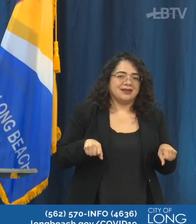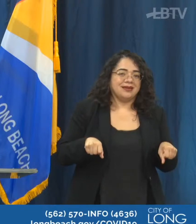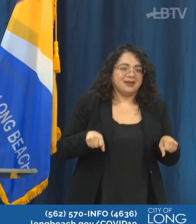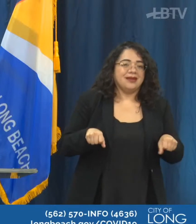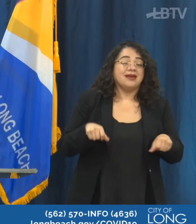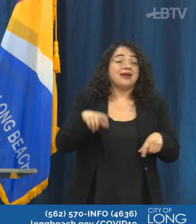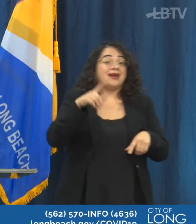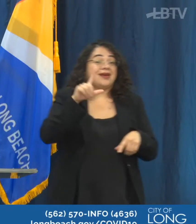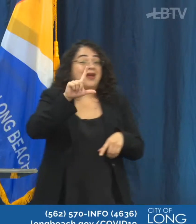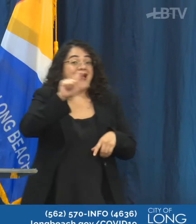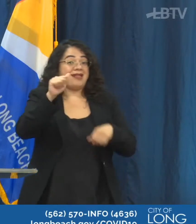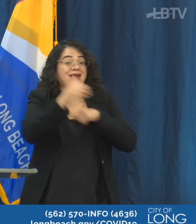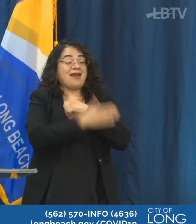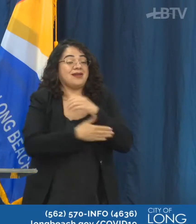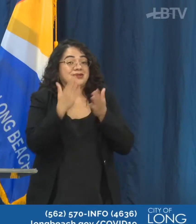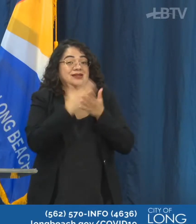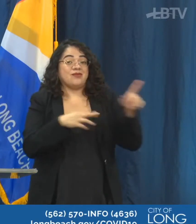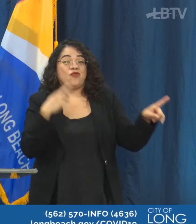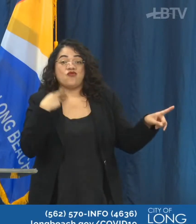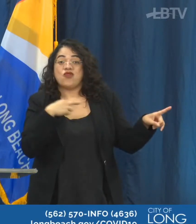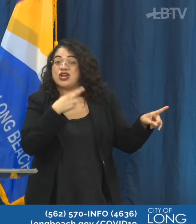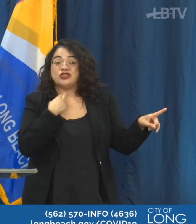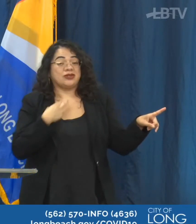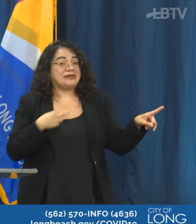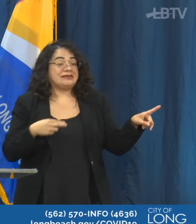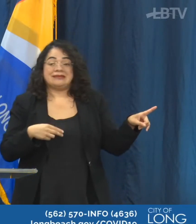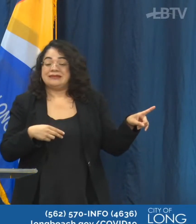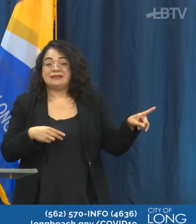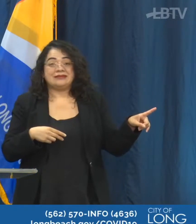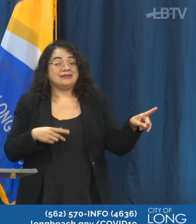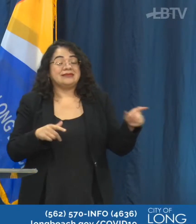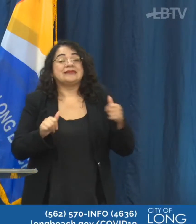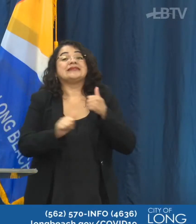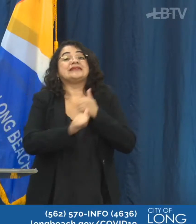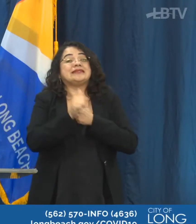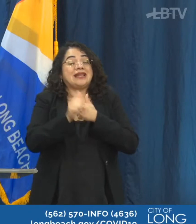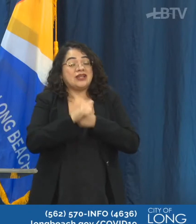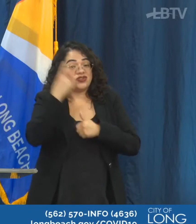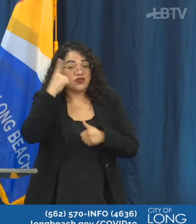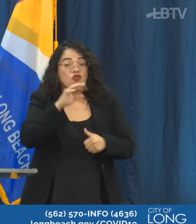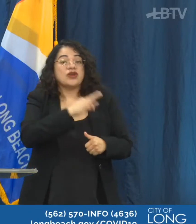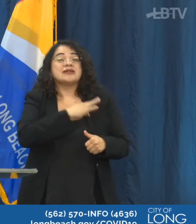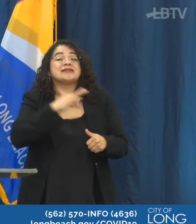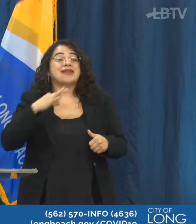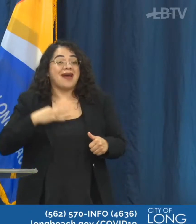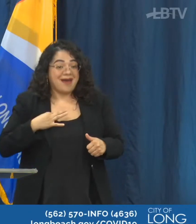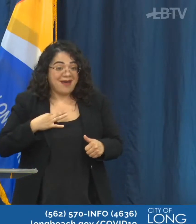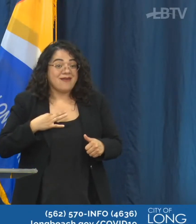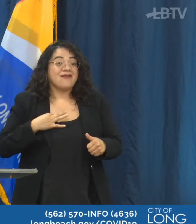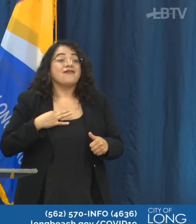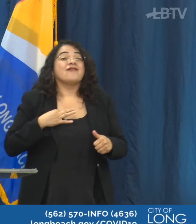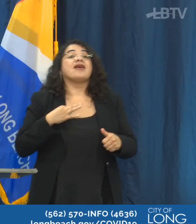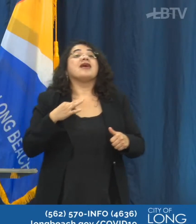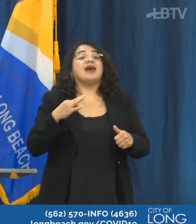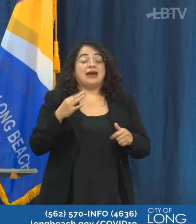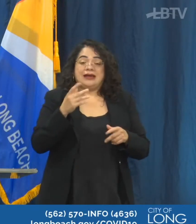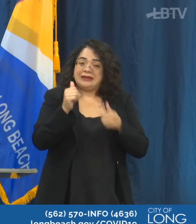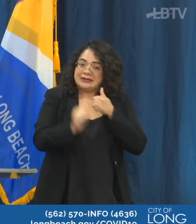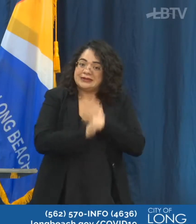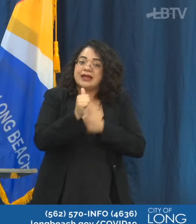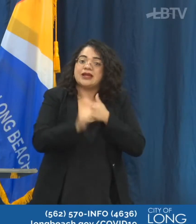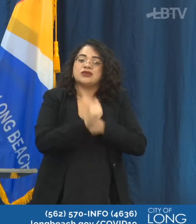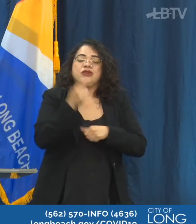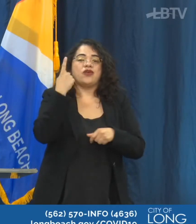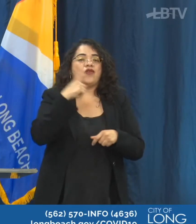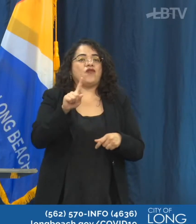following all the protocols. It's dangerous both to their staff as well as to people who are there. So we are doubling the size of the venue task force this